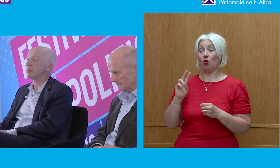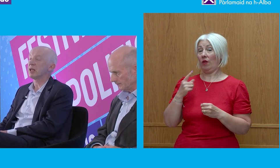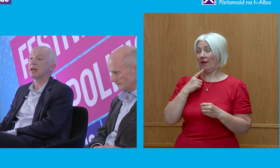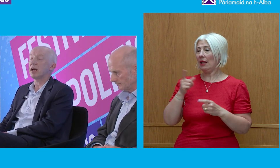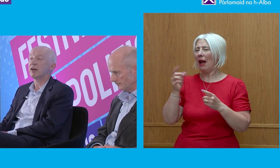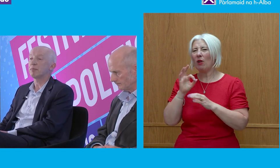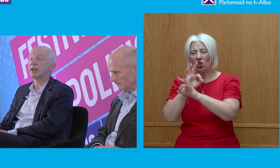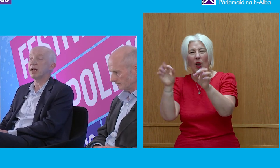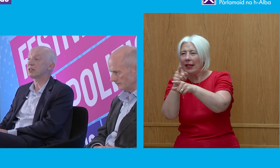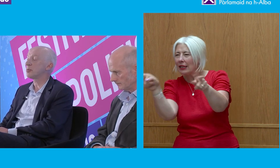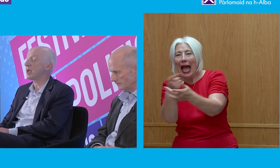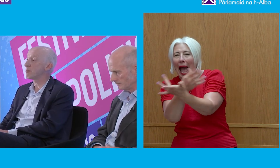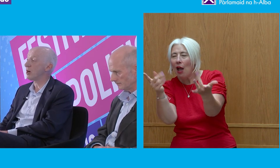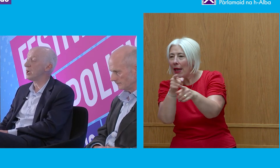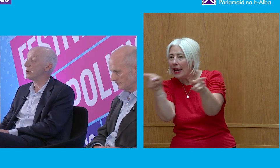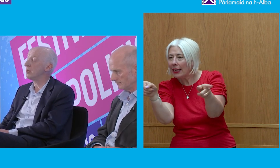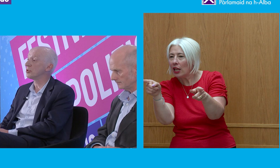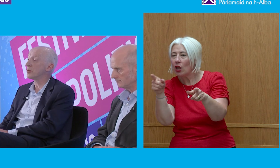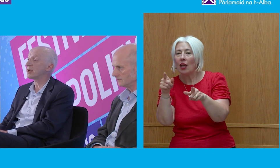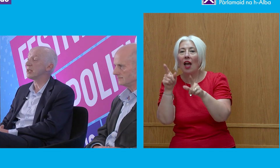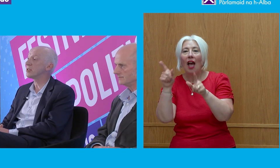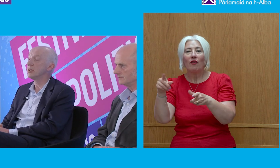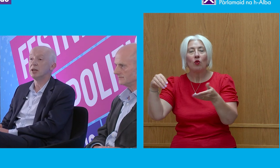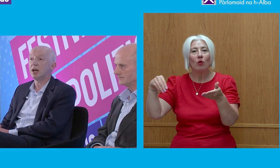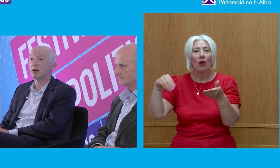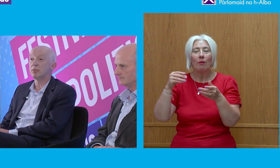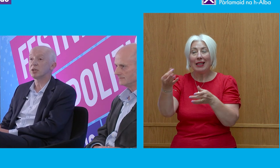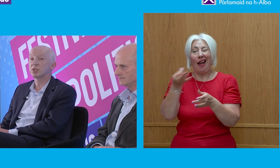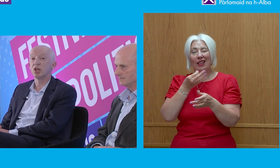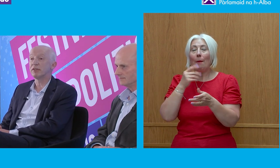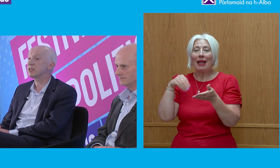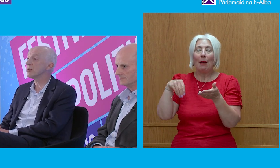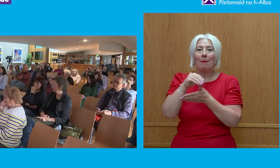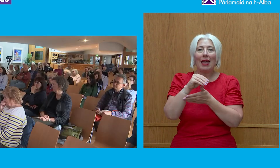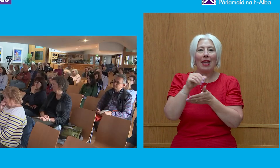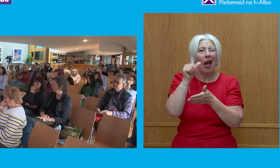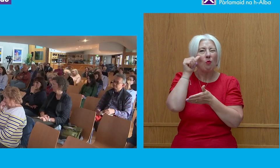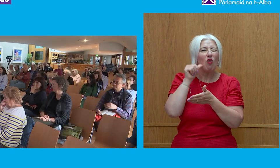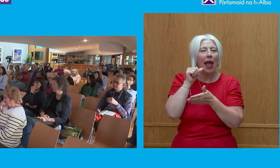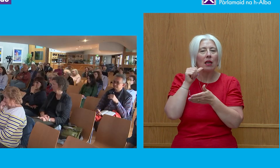How many people here have been asked to pay a bribe in order to access some service?